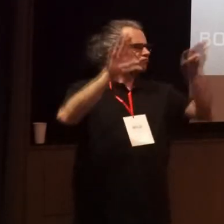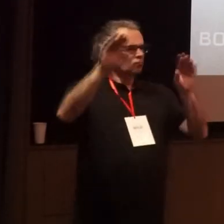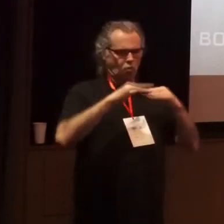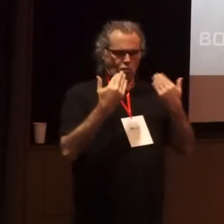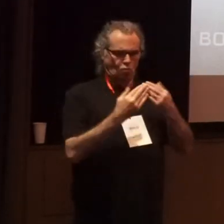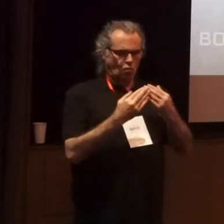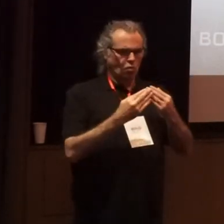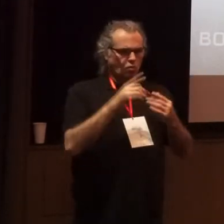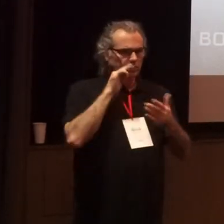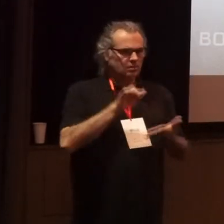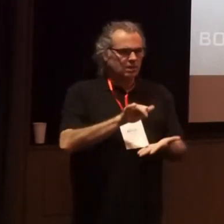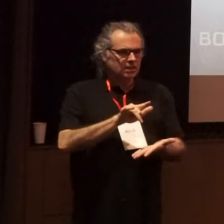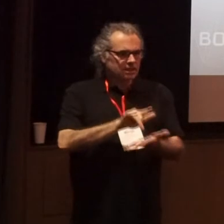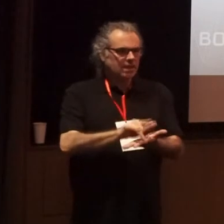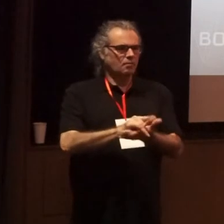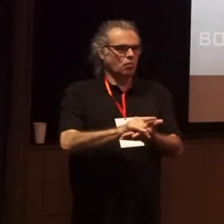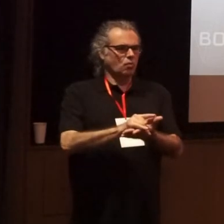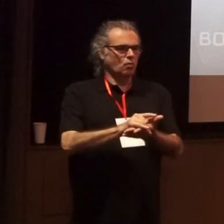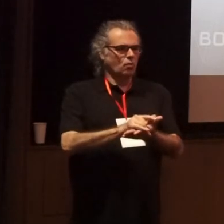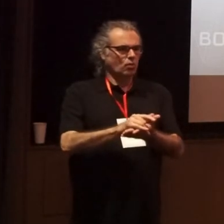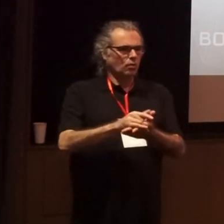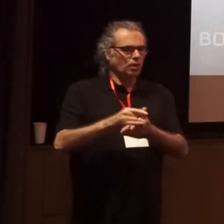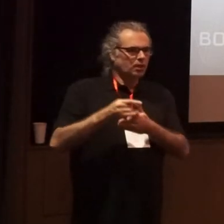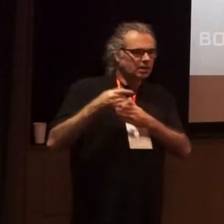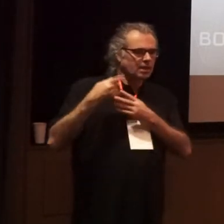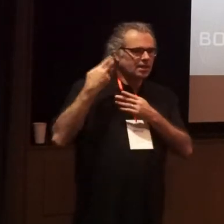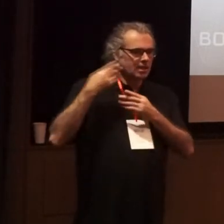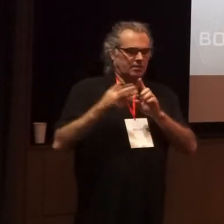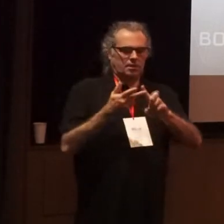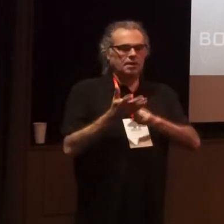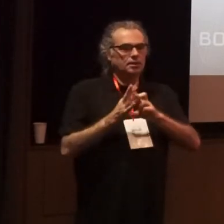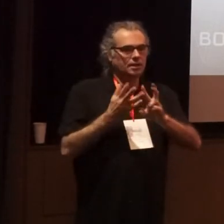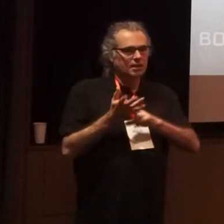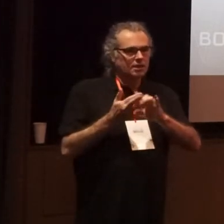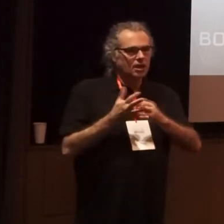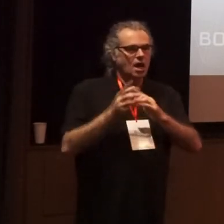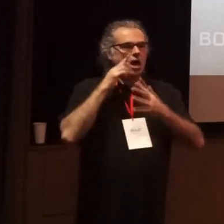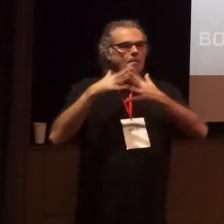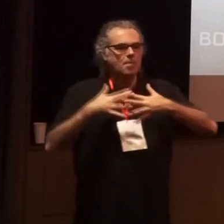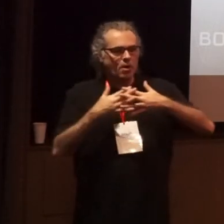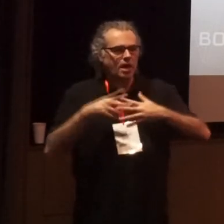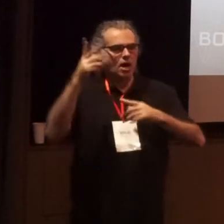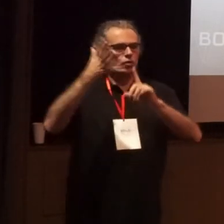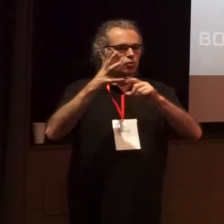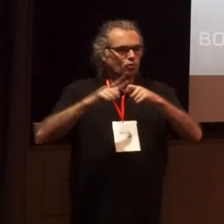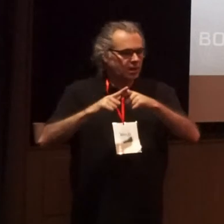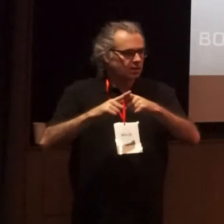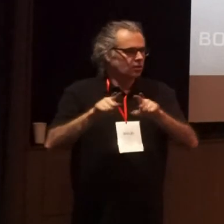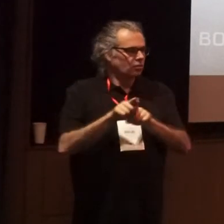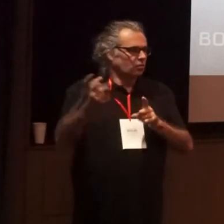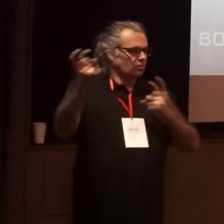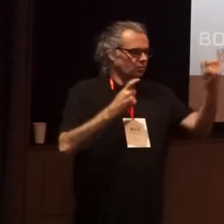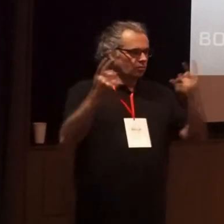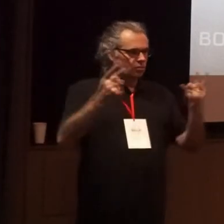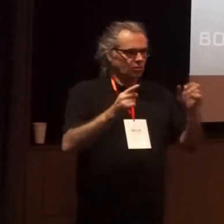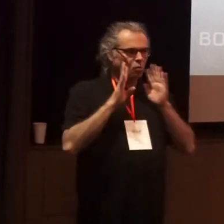people from Singapore, Indonesia, the US and the UK knowing that this is a great city